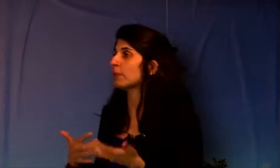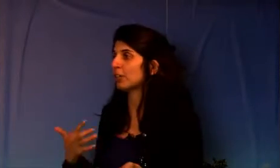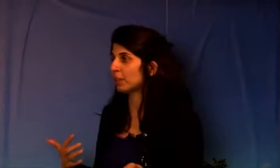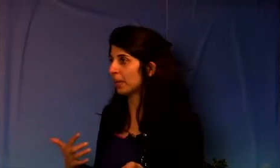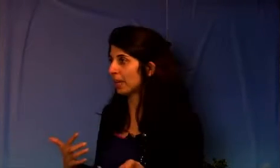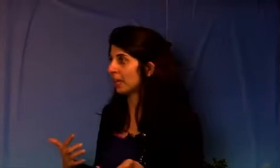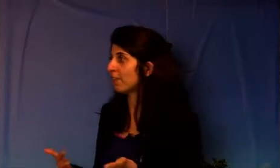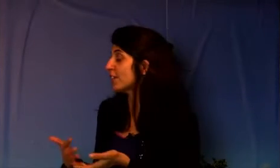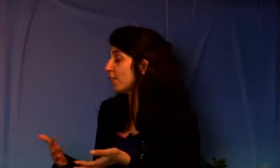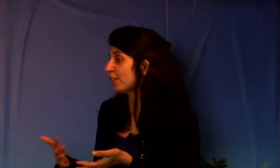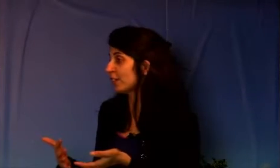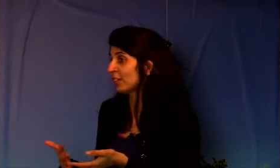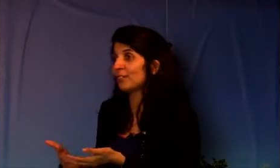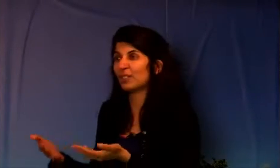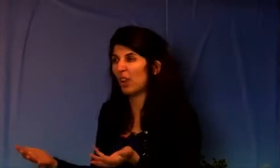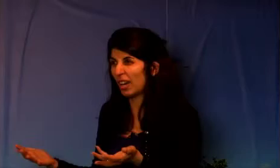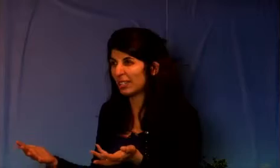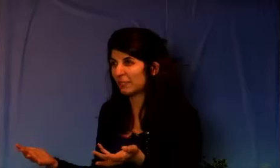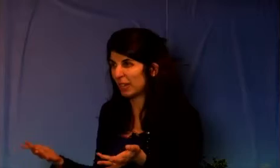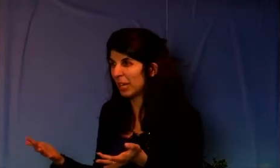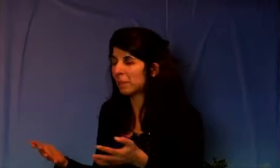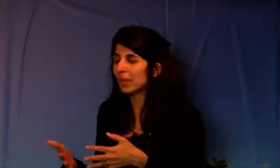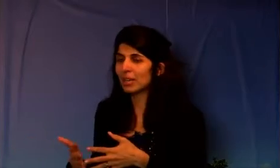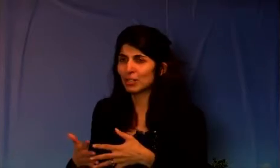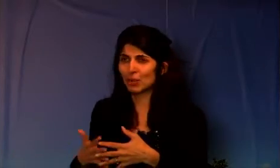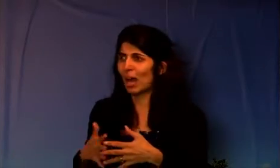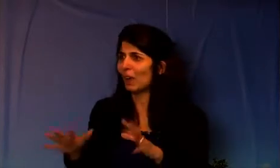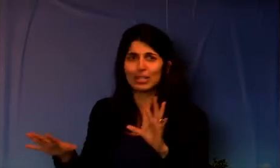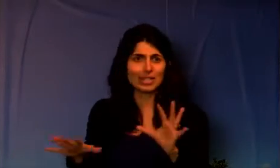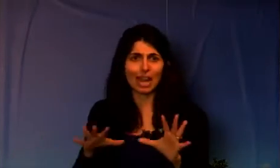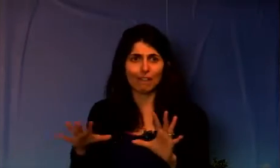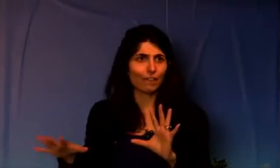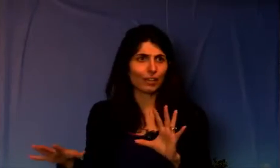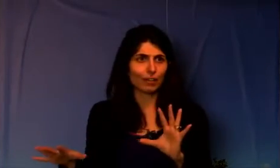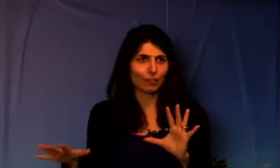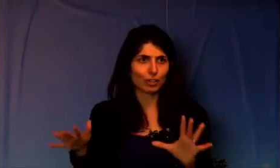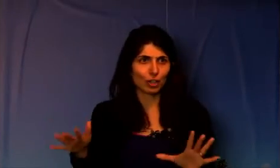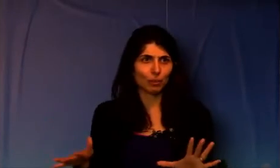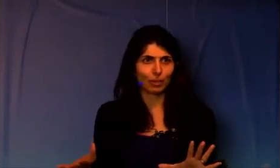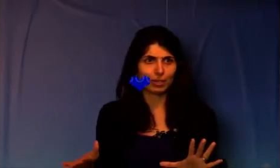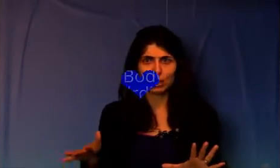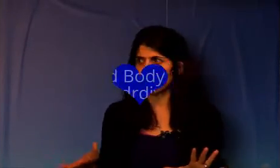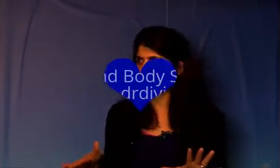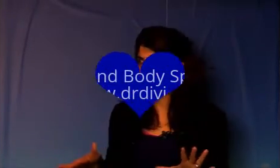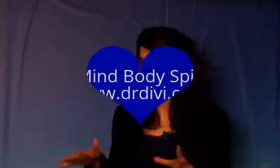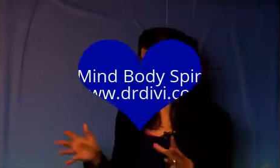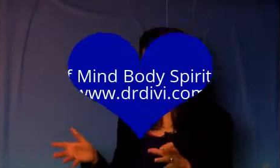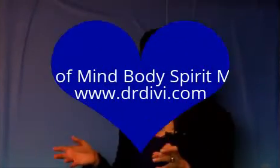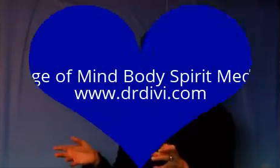with your inner being. And if they don't feel good, they're not, right? So how does that feel for a starting point to jump from? Does that feel okay?